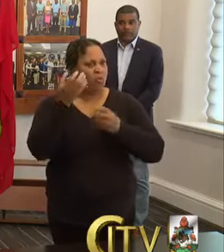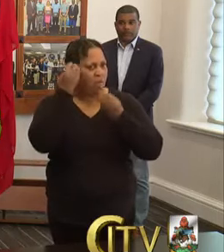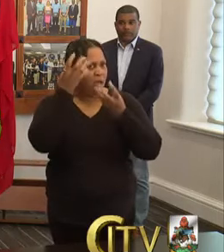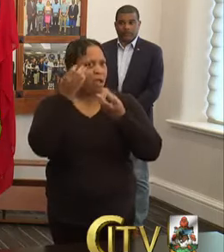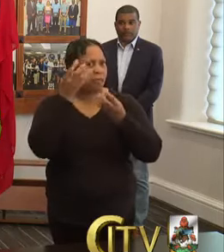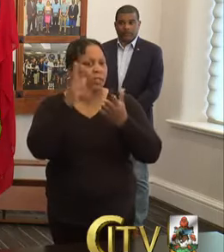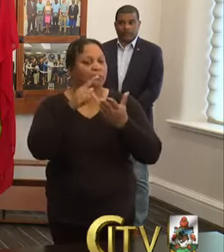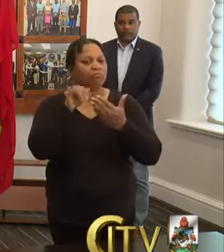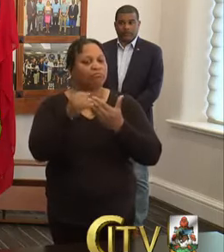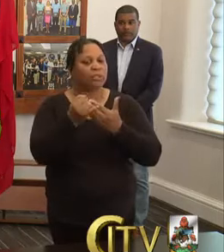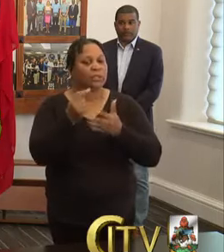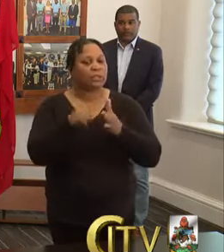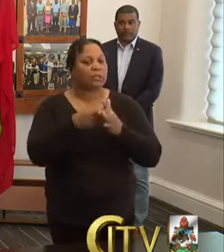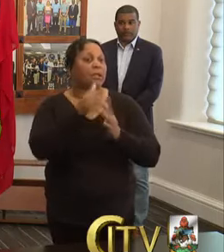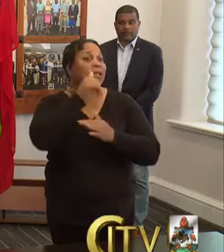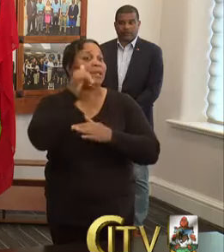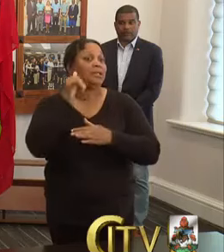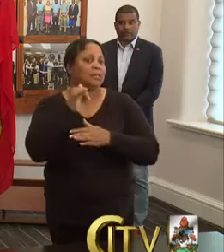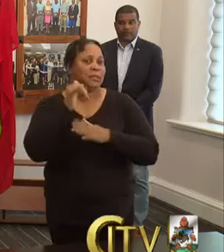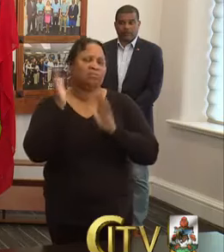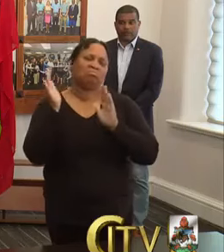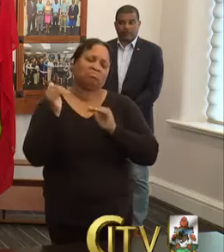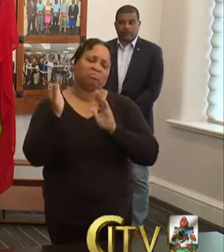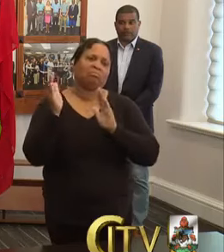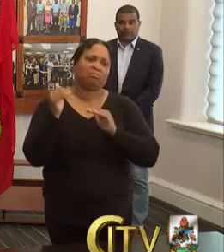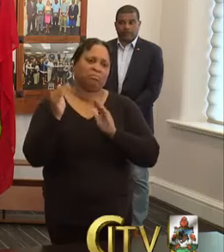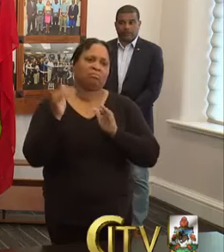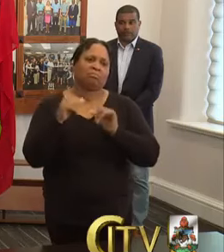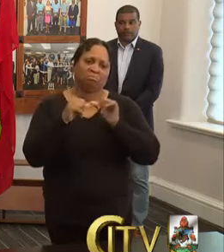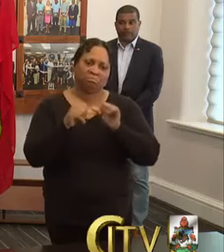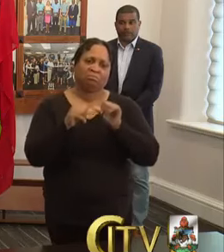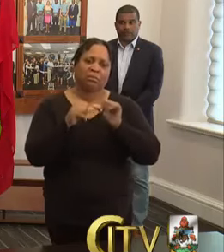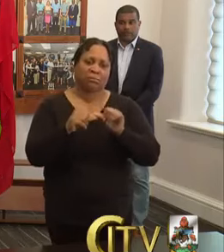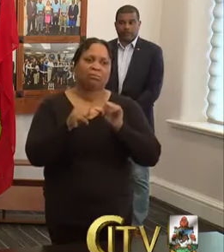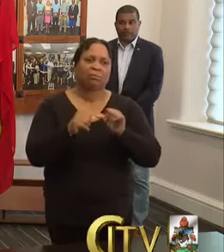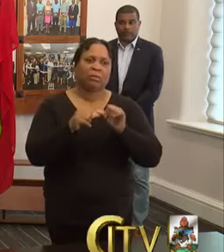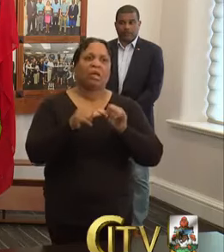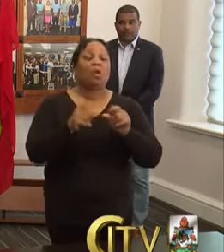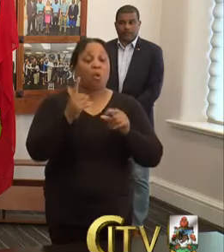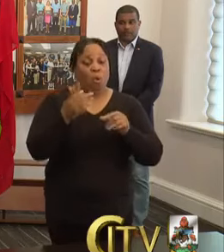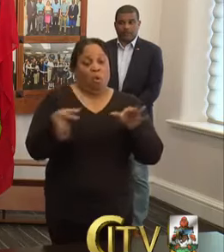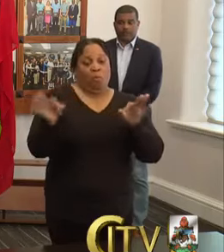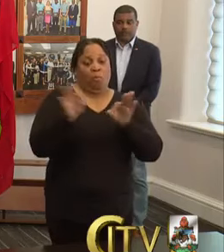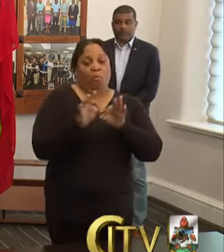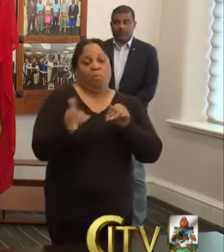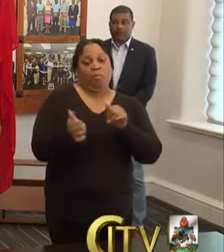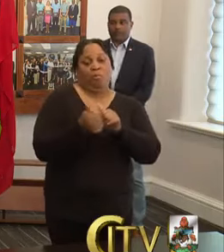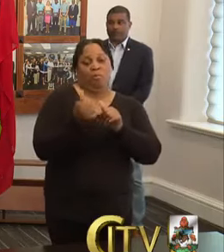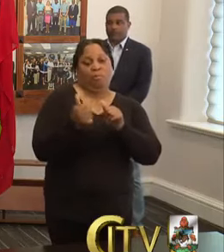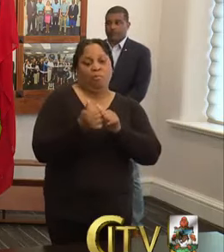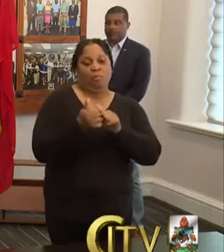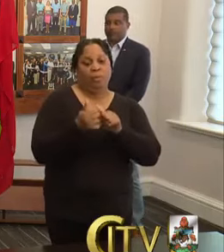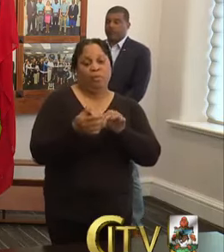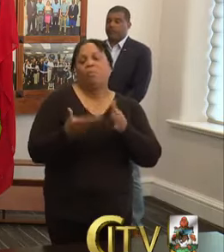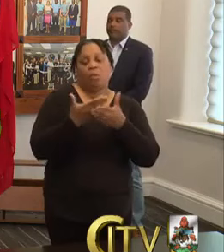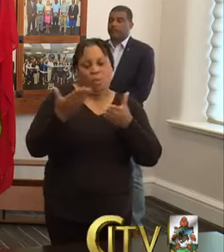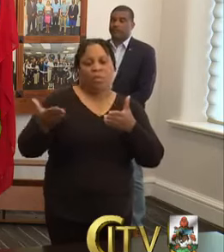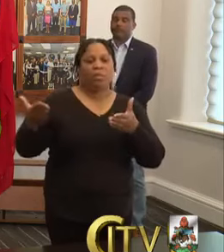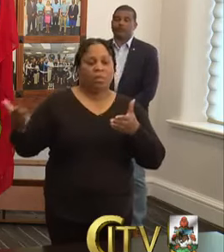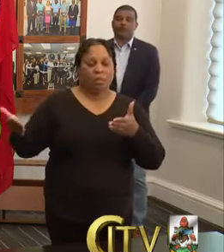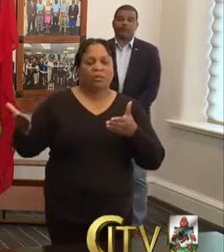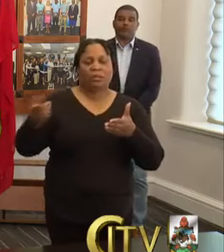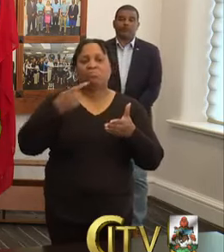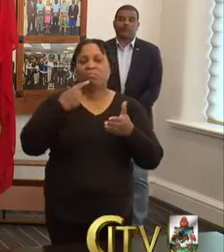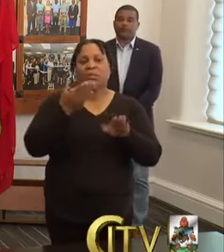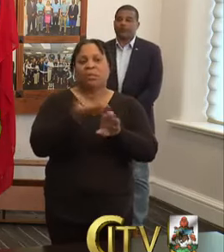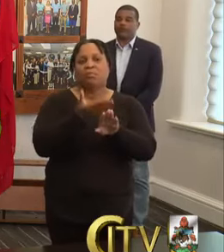that which we started yesterday and I'm sure that we'll be able to, um, maintain it. One of the most important things and something which I stated before is that, um,